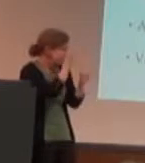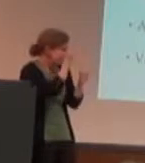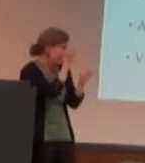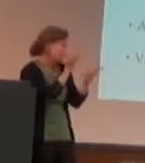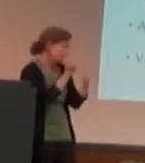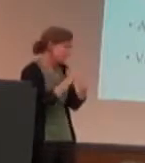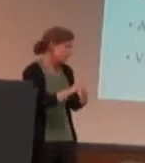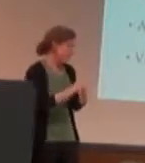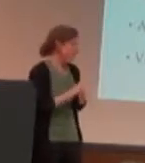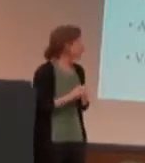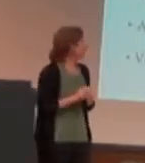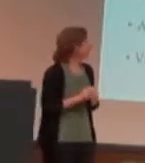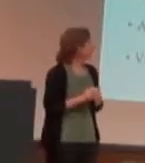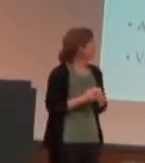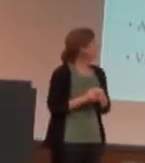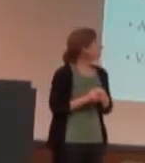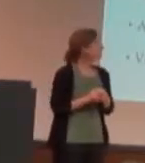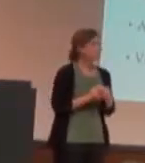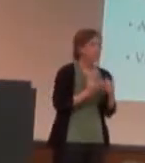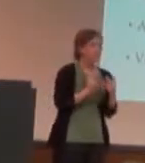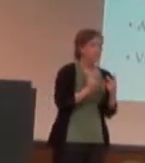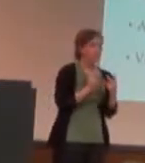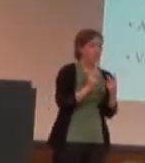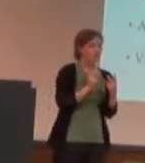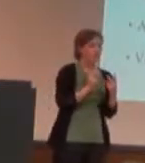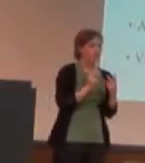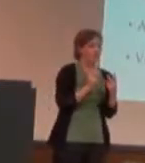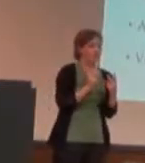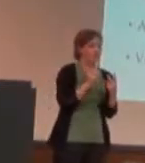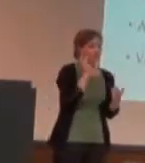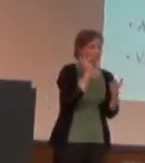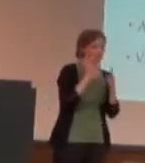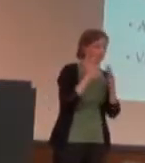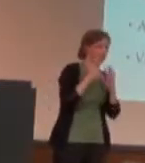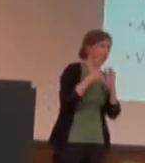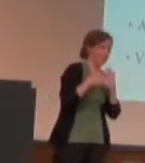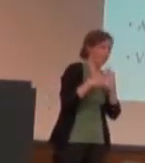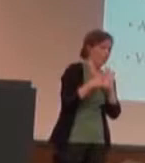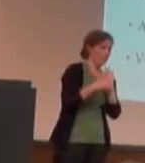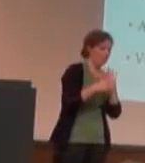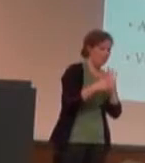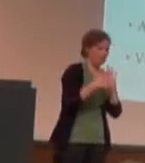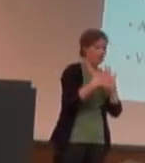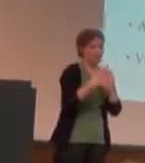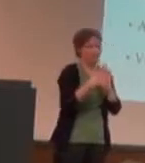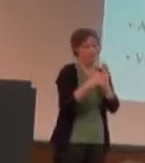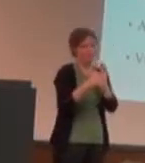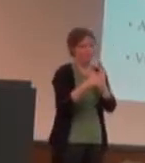So, visual aids help too, because not everyone has the same type of learning.